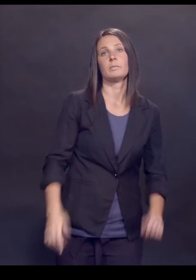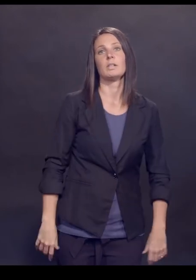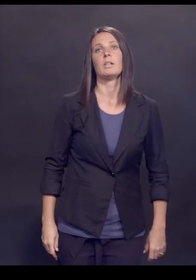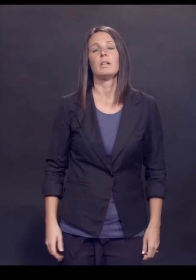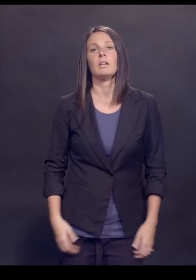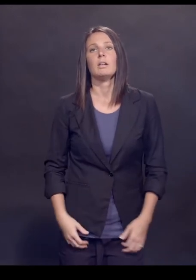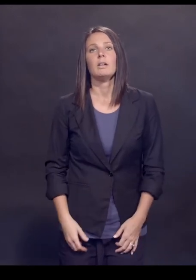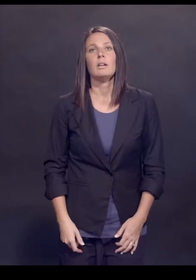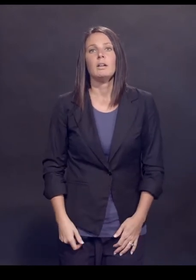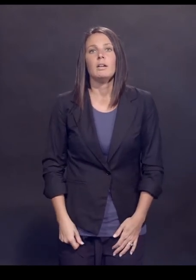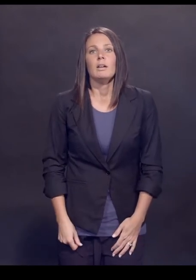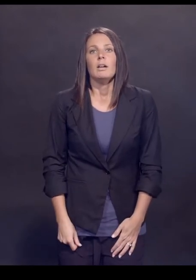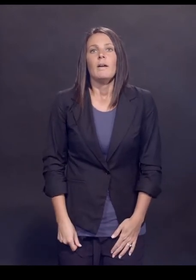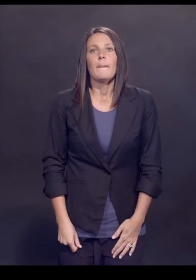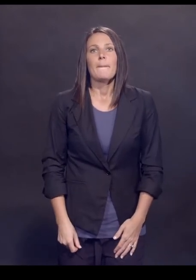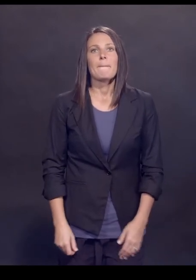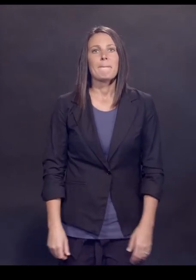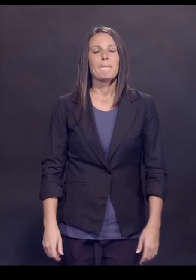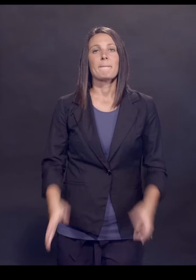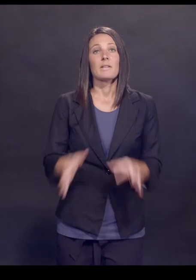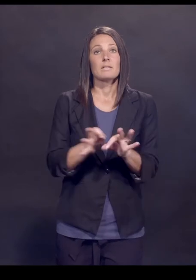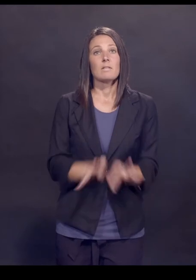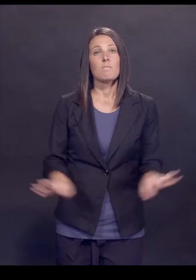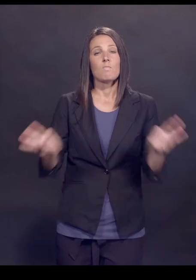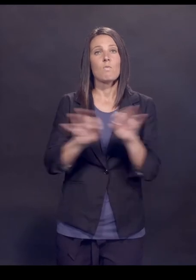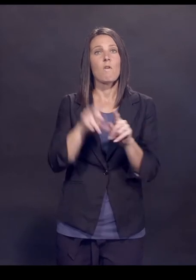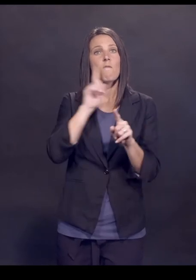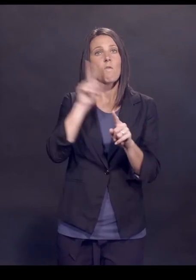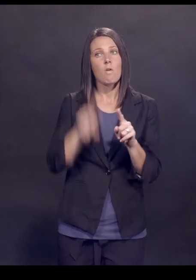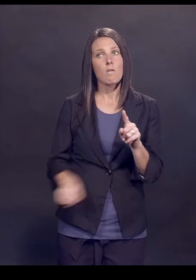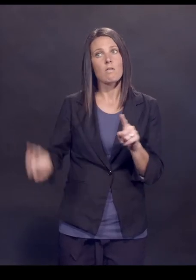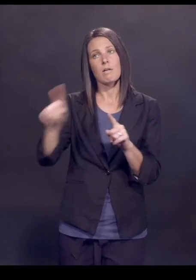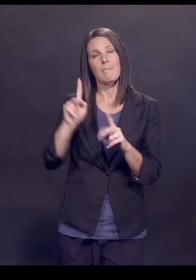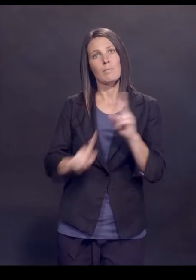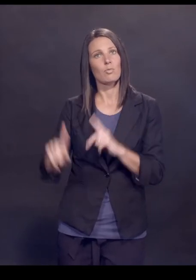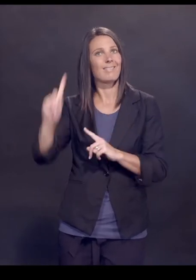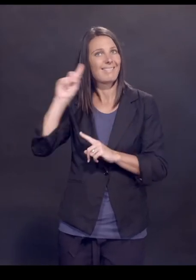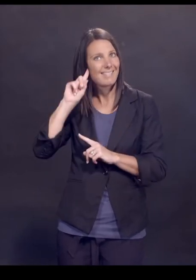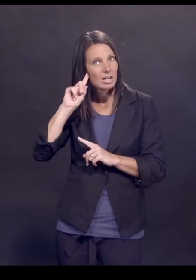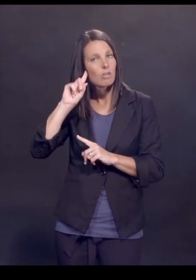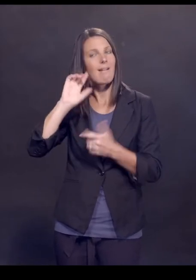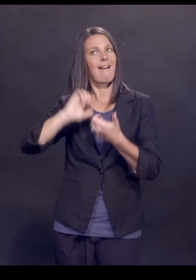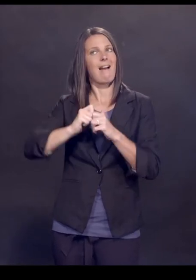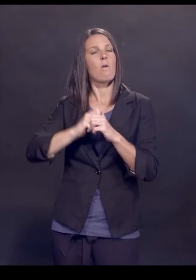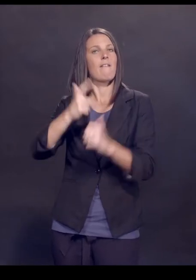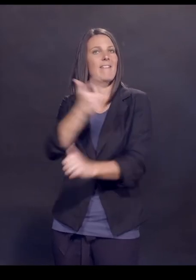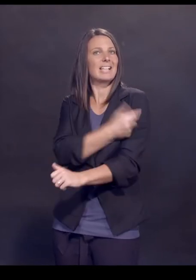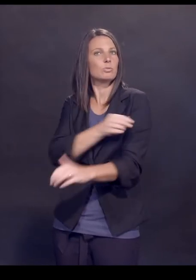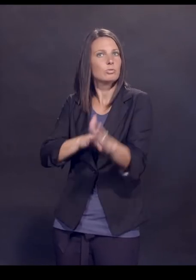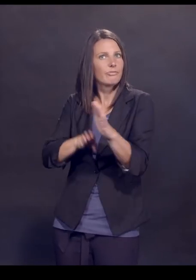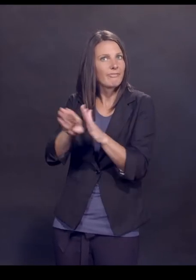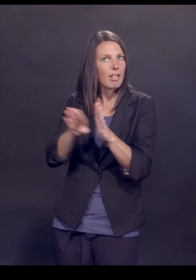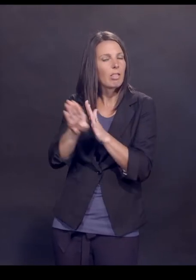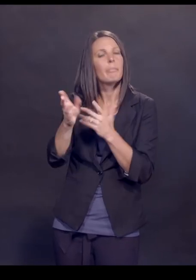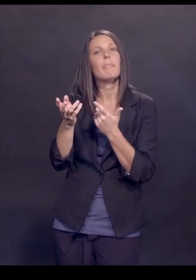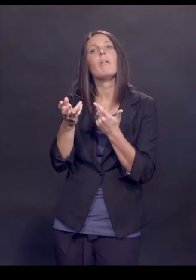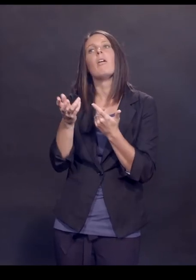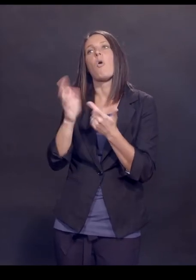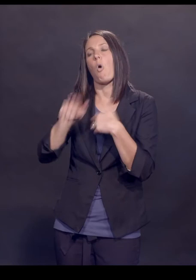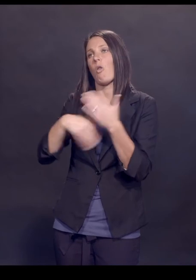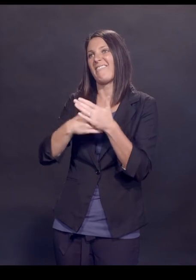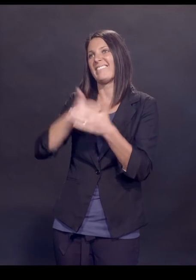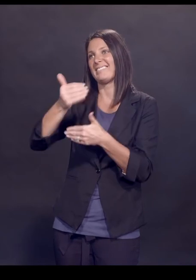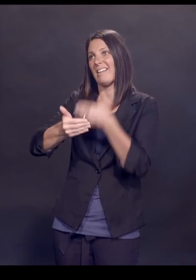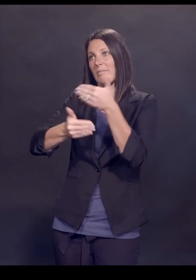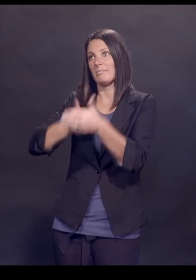Great, Dr. Ovid. I think it's really important for people to hear, again, how the vaccines were developed and all of the steps that were